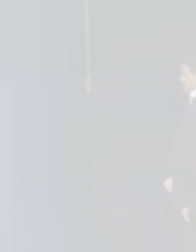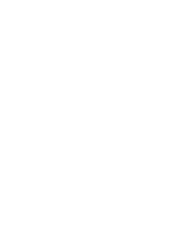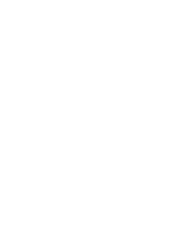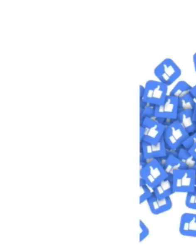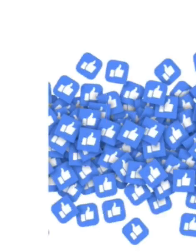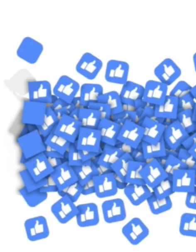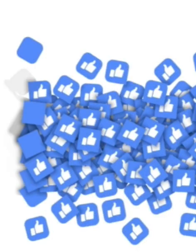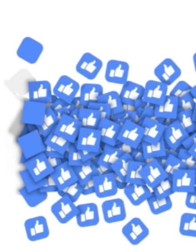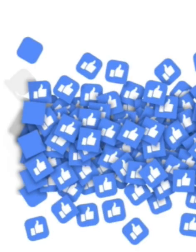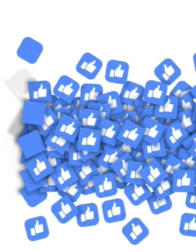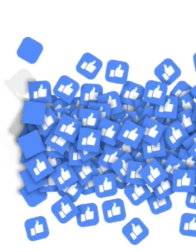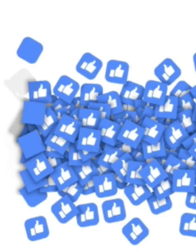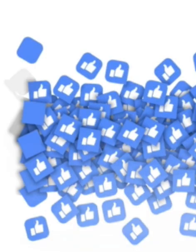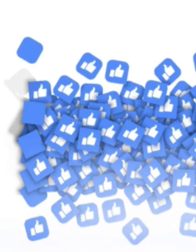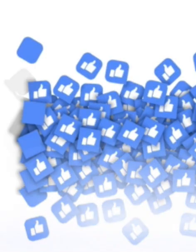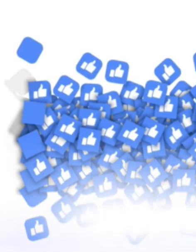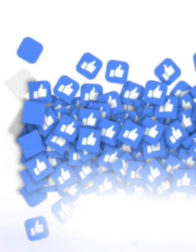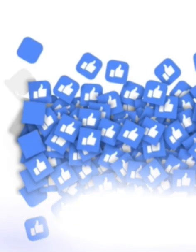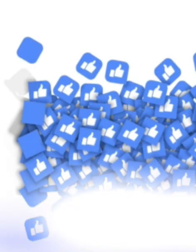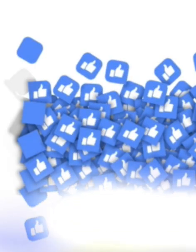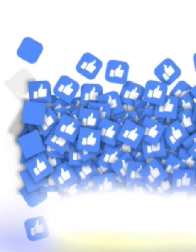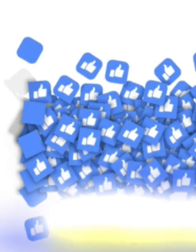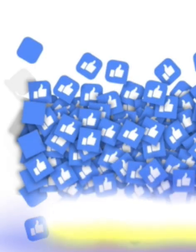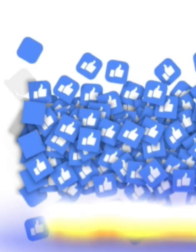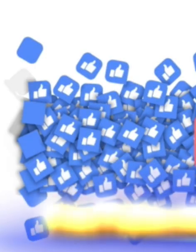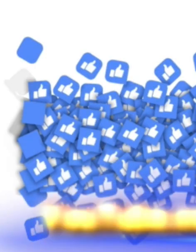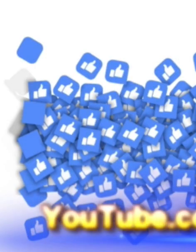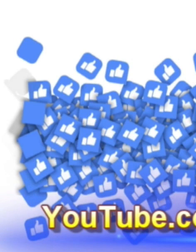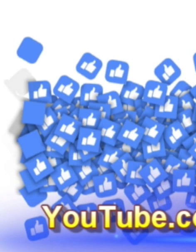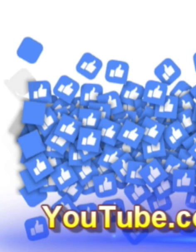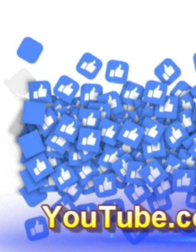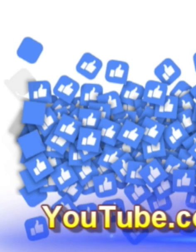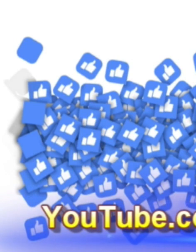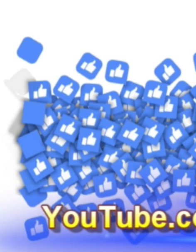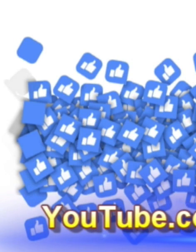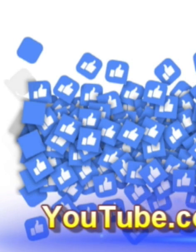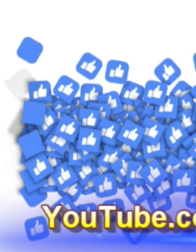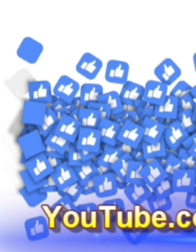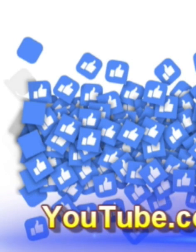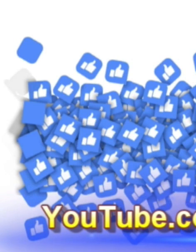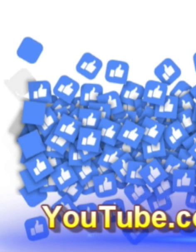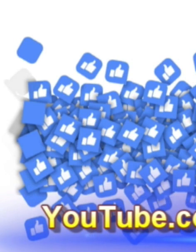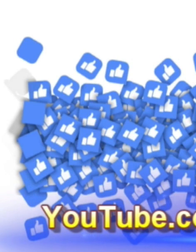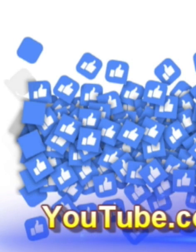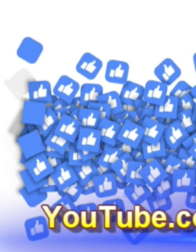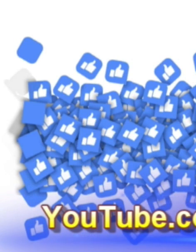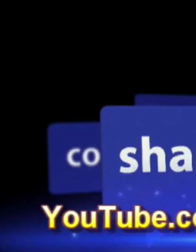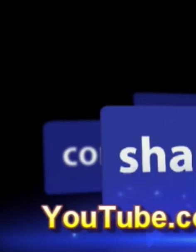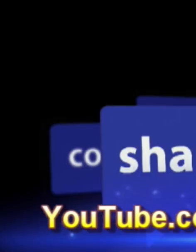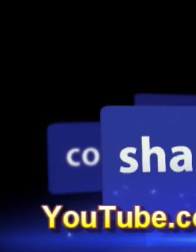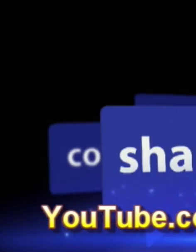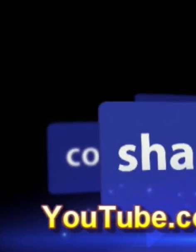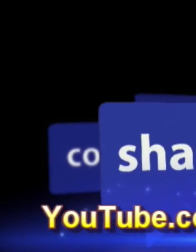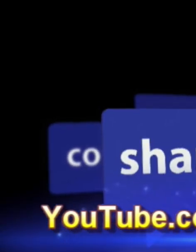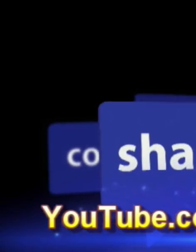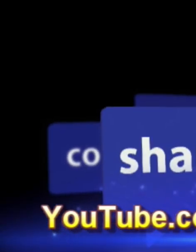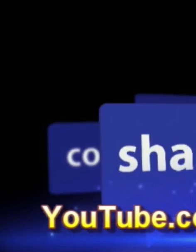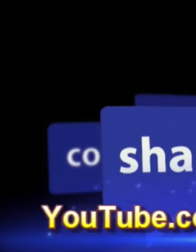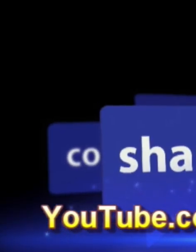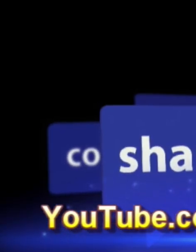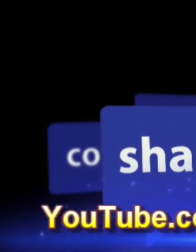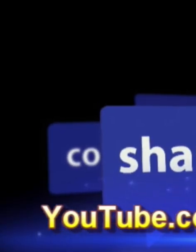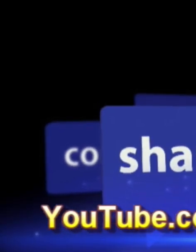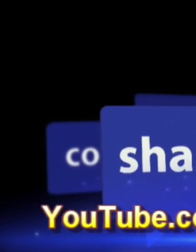Thanks for watching. And if you haven't already, please consider subscribing to our channel. And while you're at it, please leave us a comment.